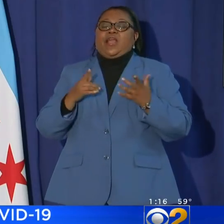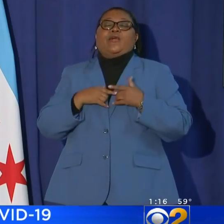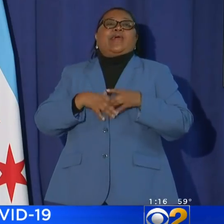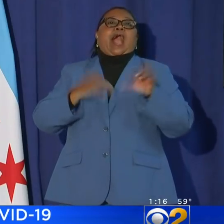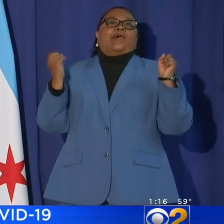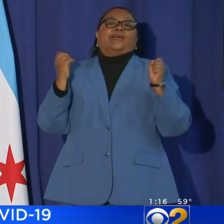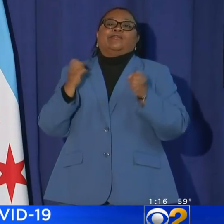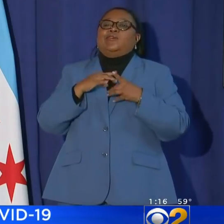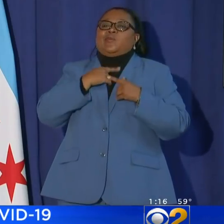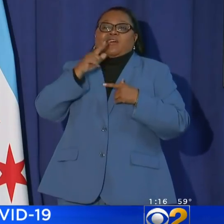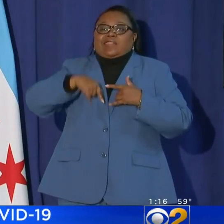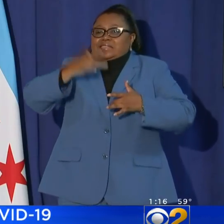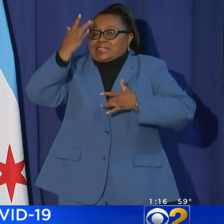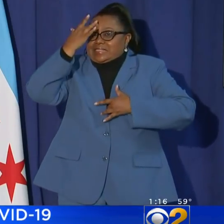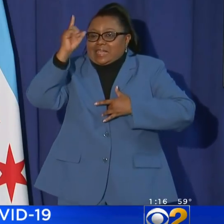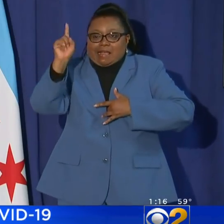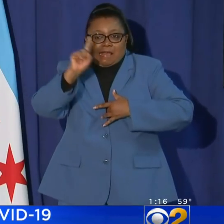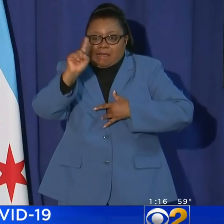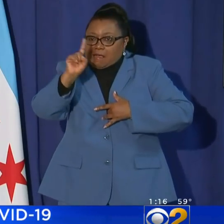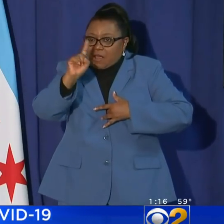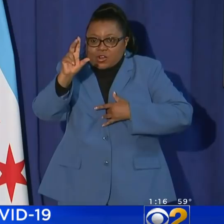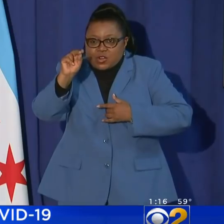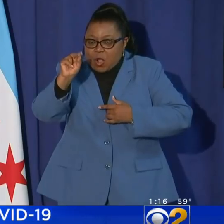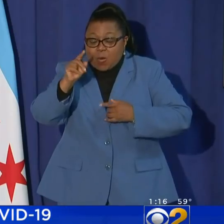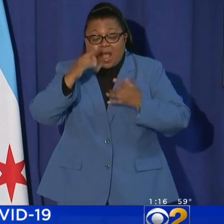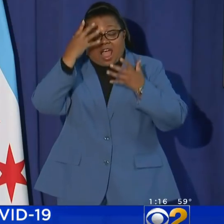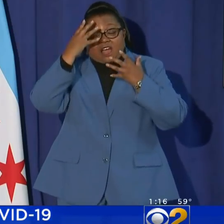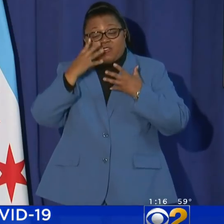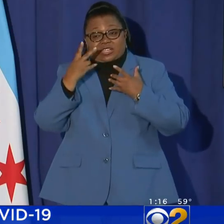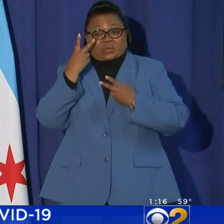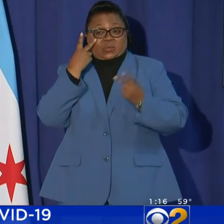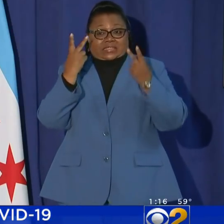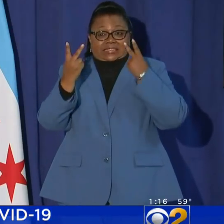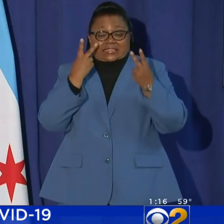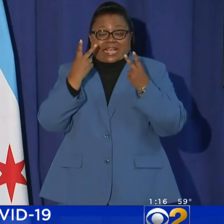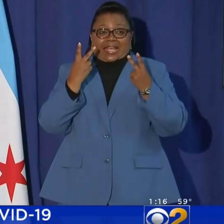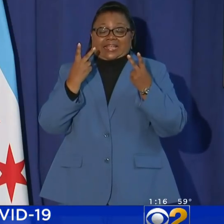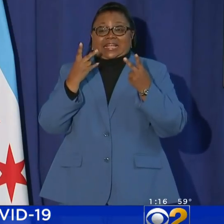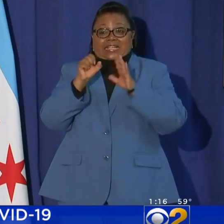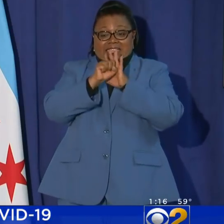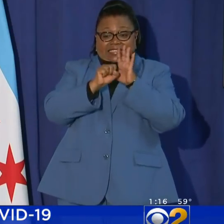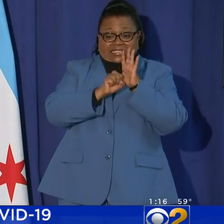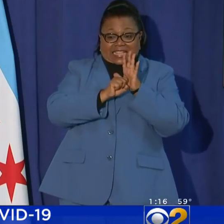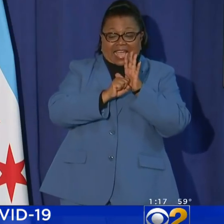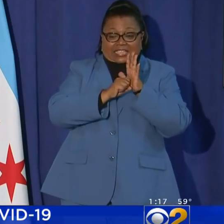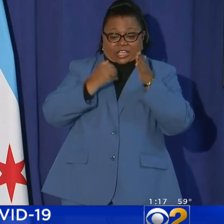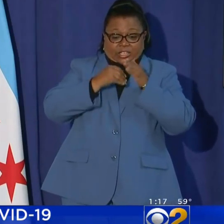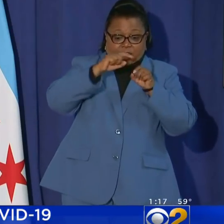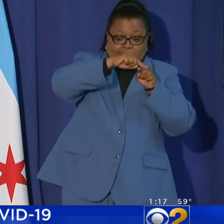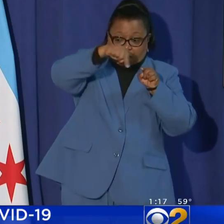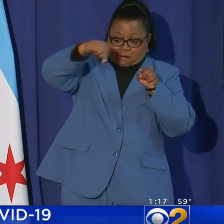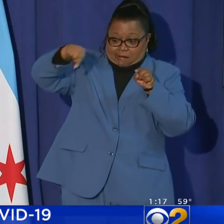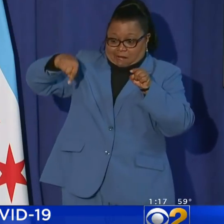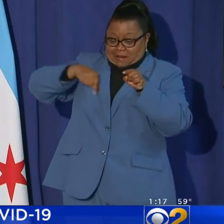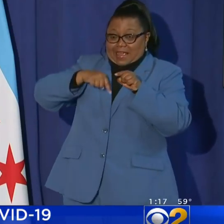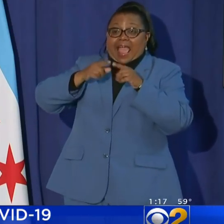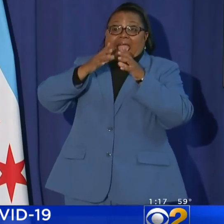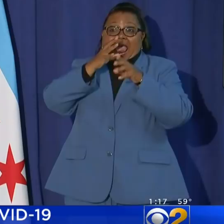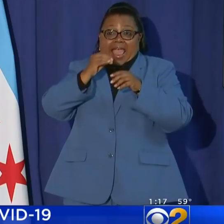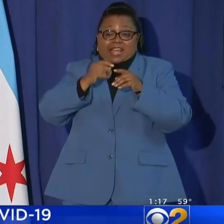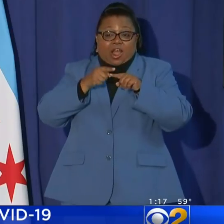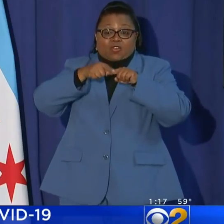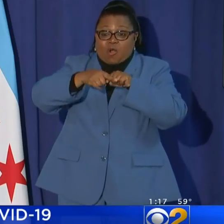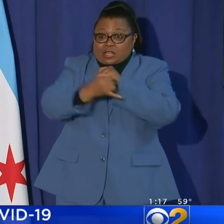out of the throes of this disease. Not so. Unfortunately, we're seeing states nearby and